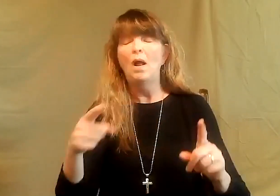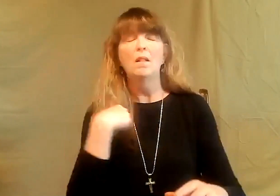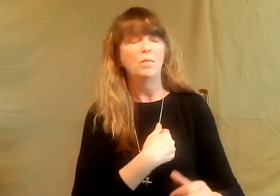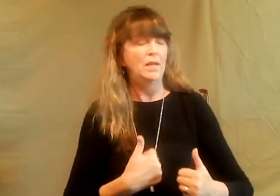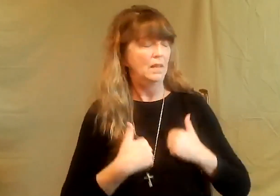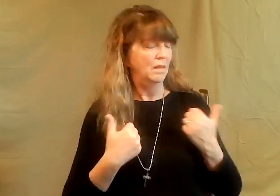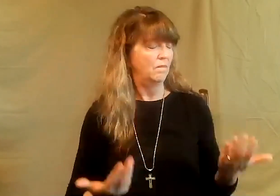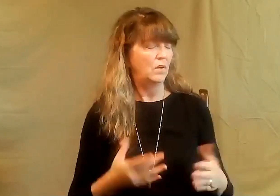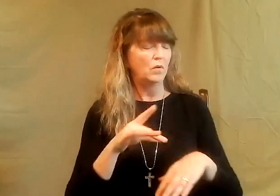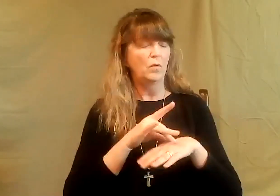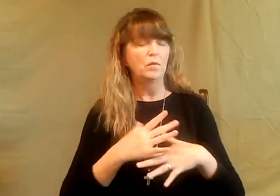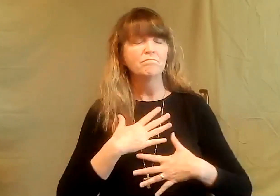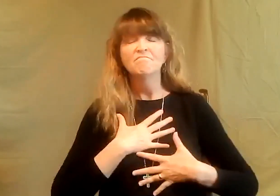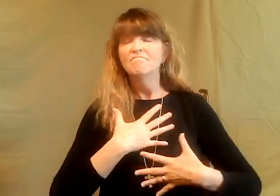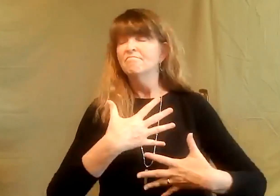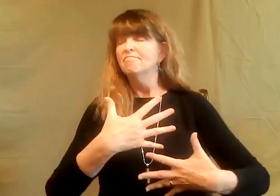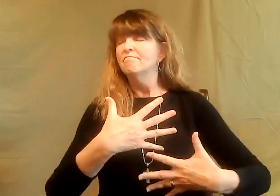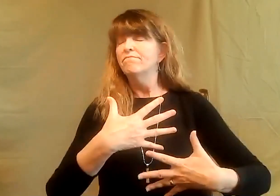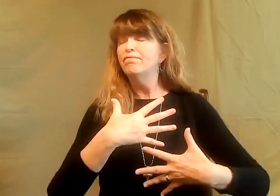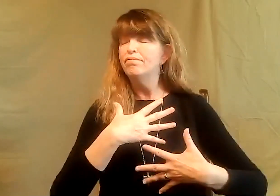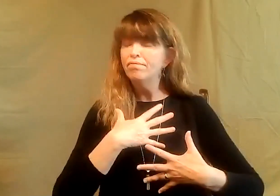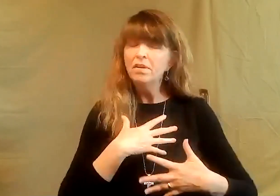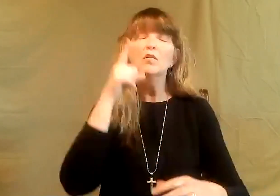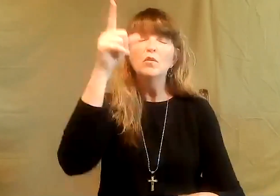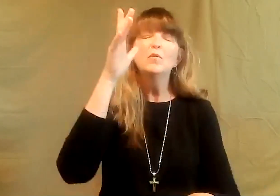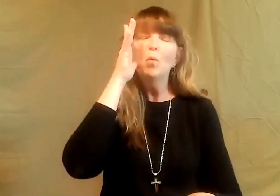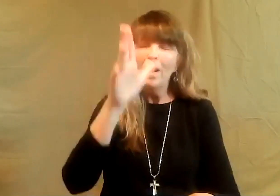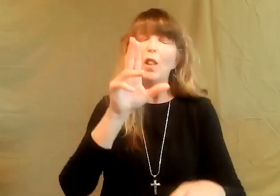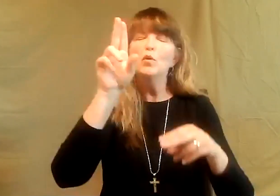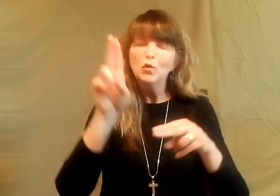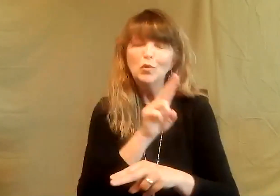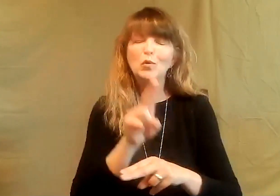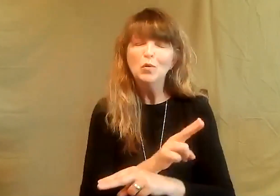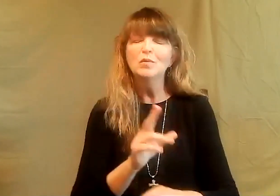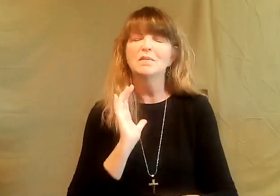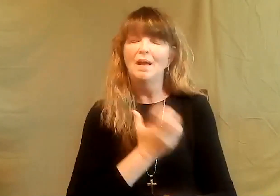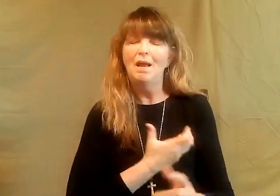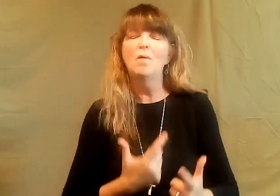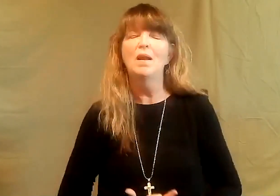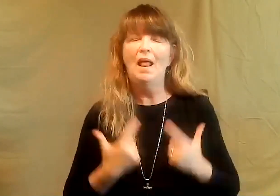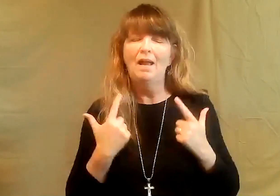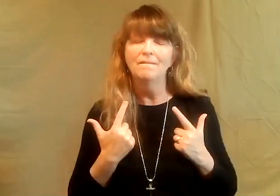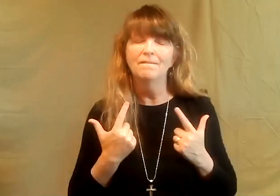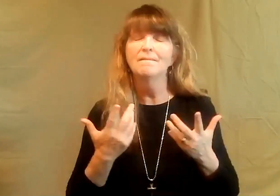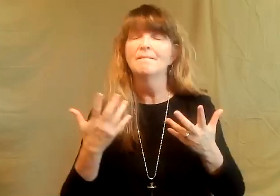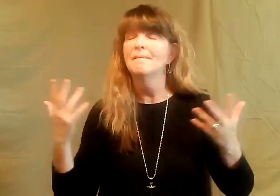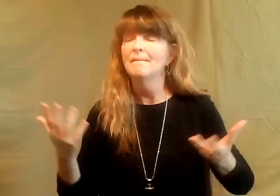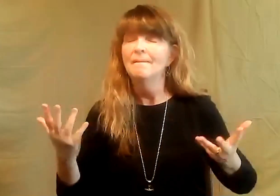us. As long as we are here, living and breathing on this earth, you will use our lives.